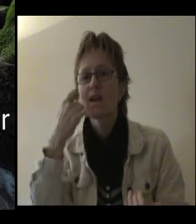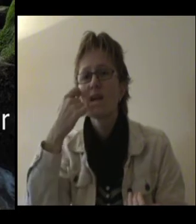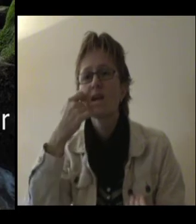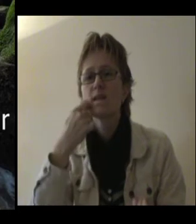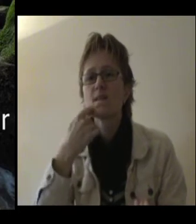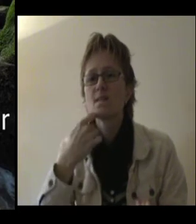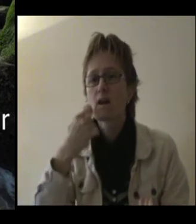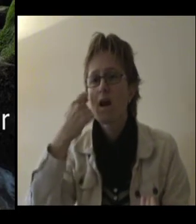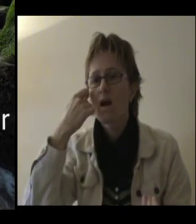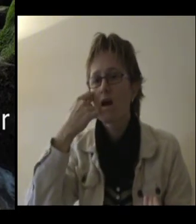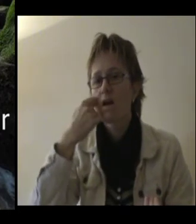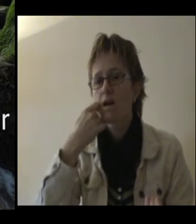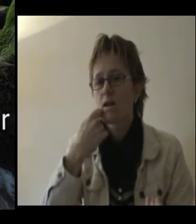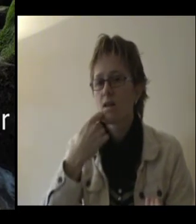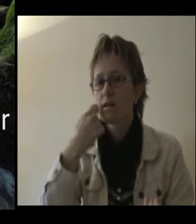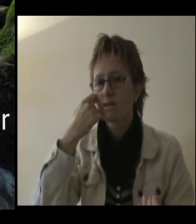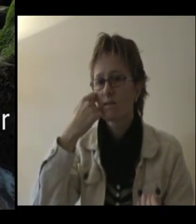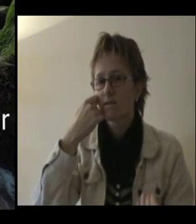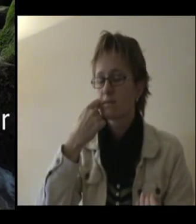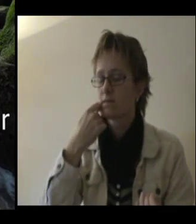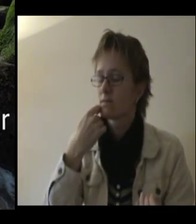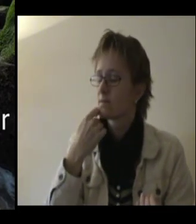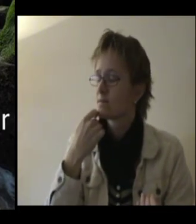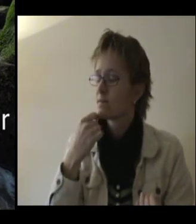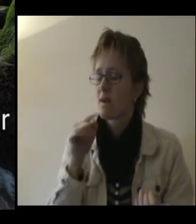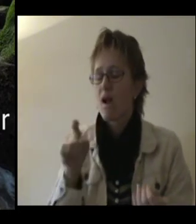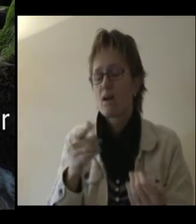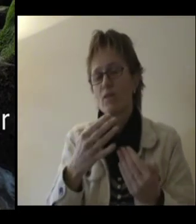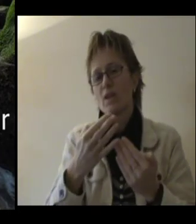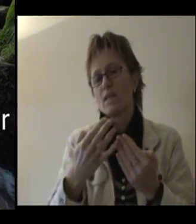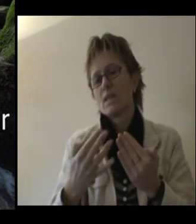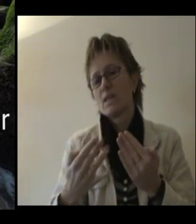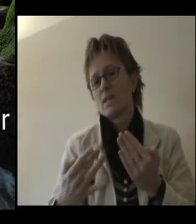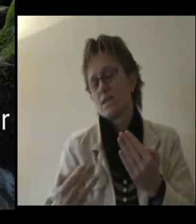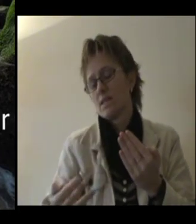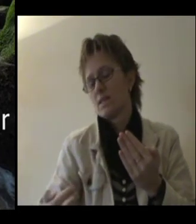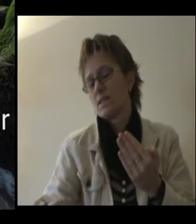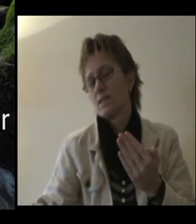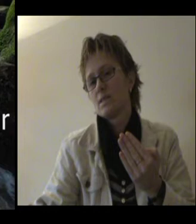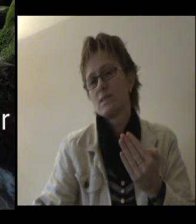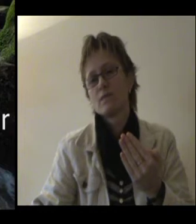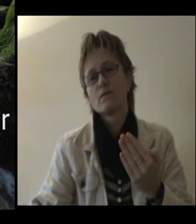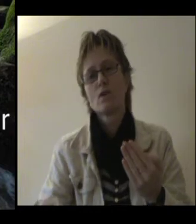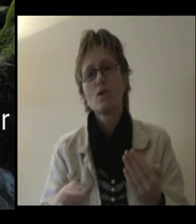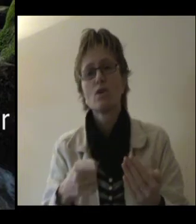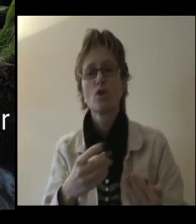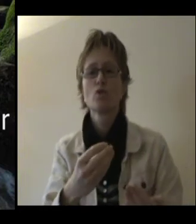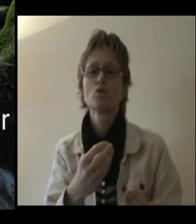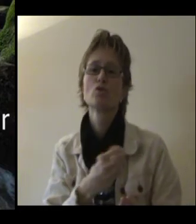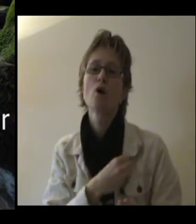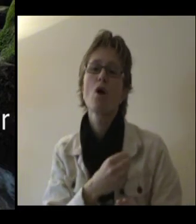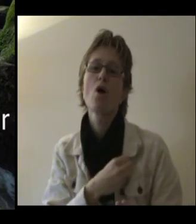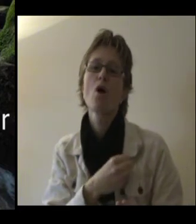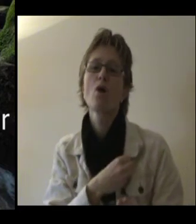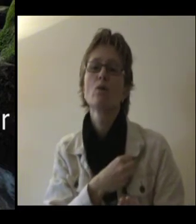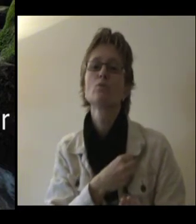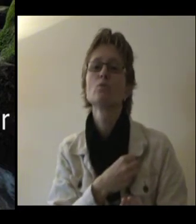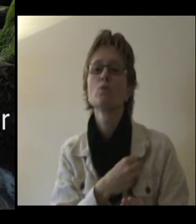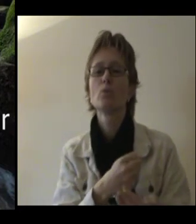razor that leads your soul to